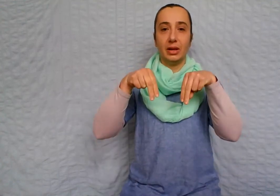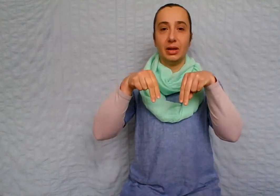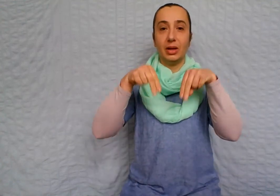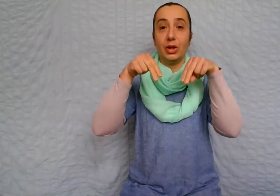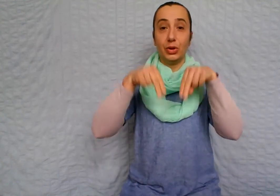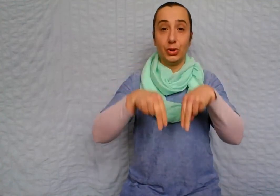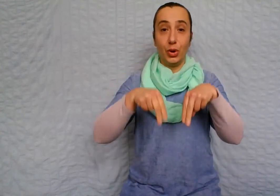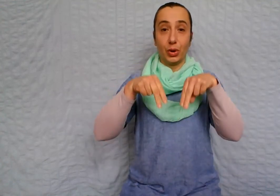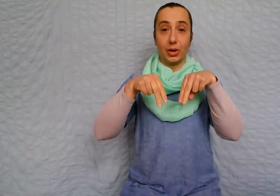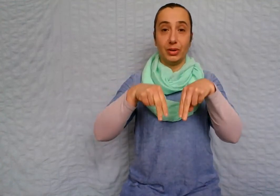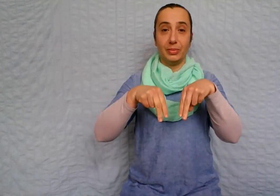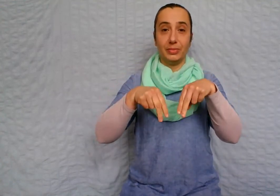Dog.